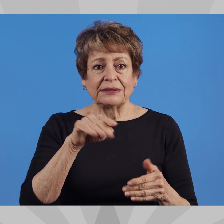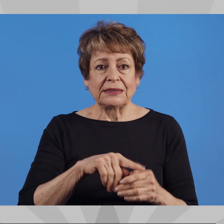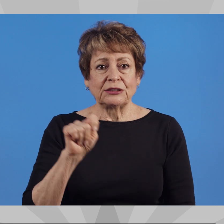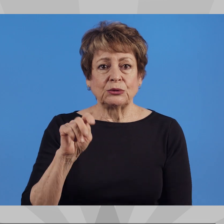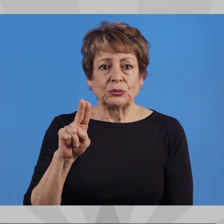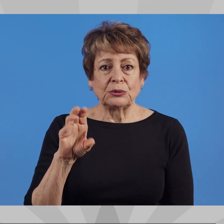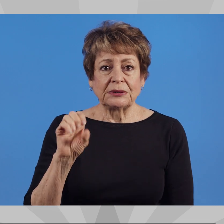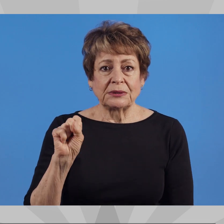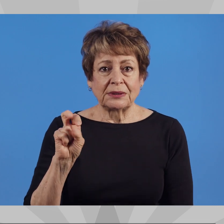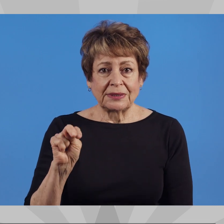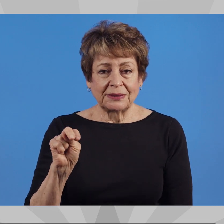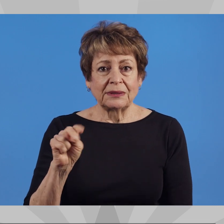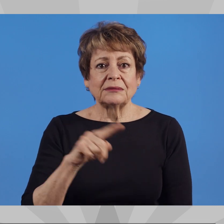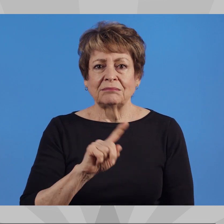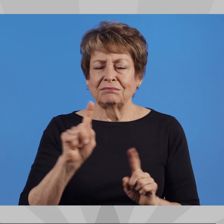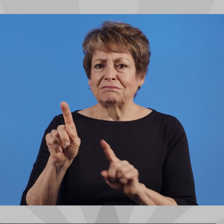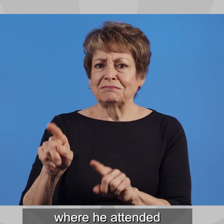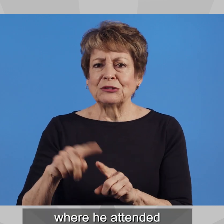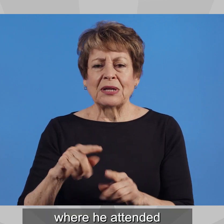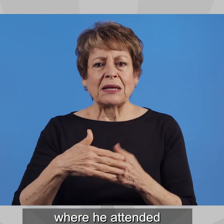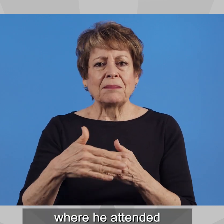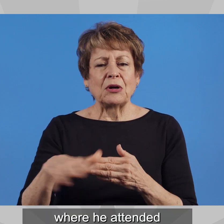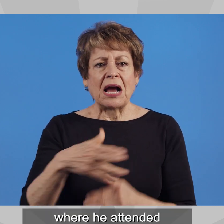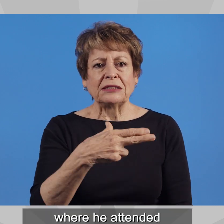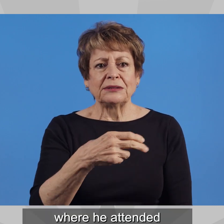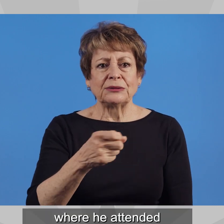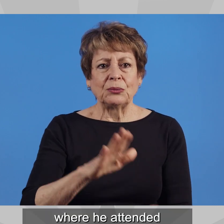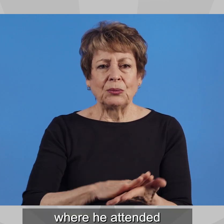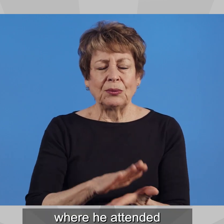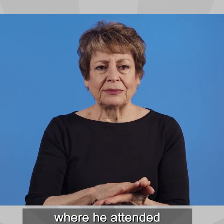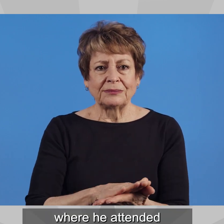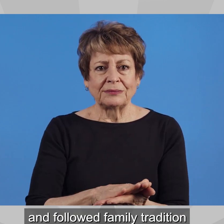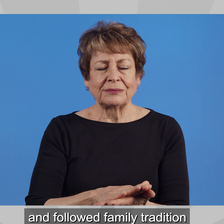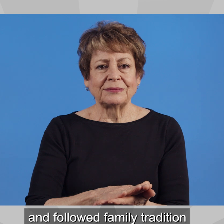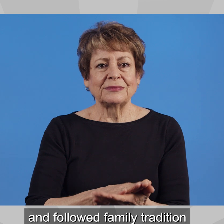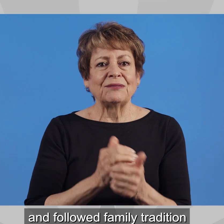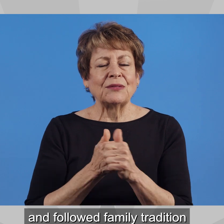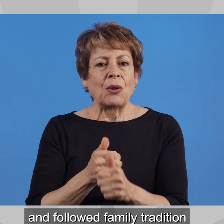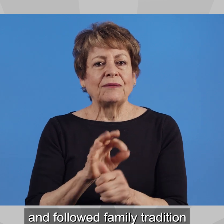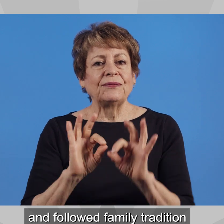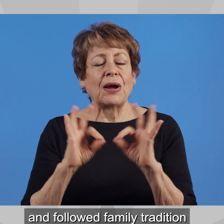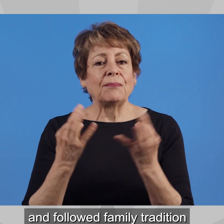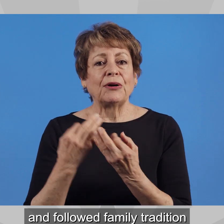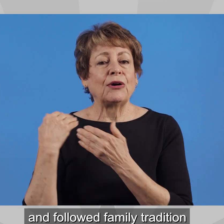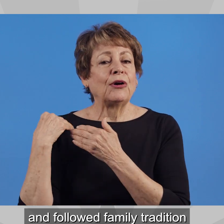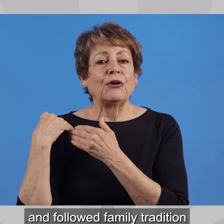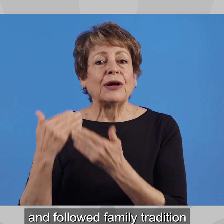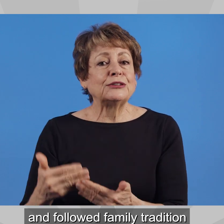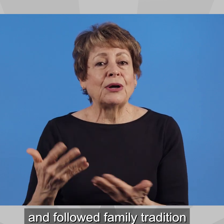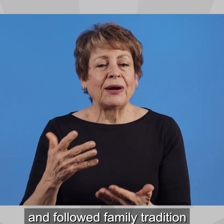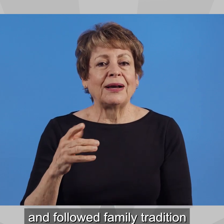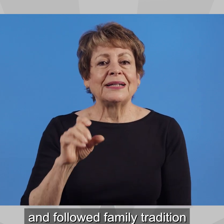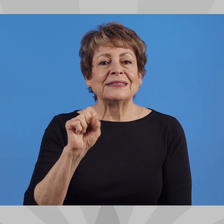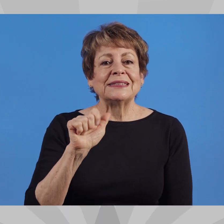Kevin was born and raised in Tucson where he attended neighborhood public schools and followed family tradition to South